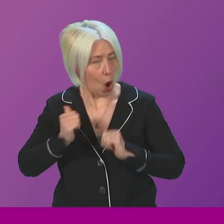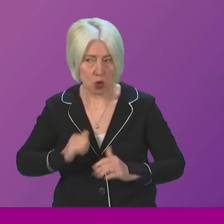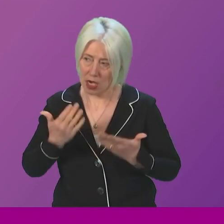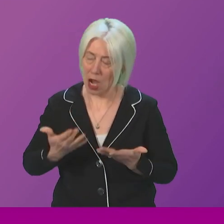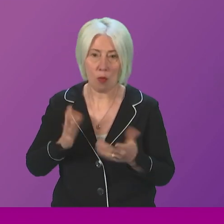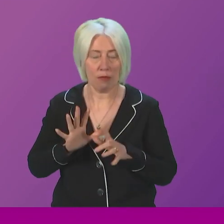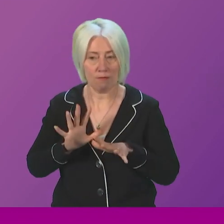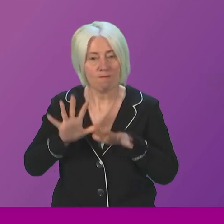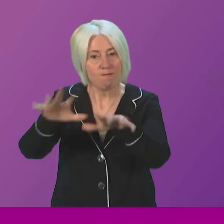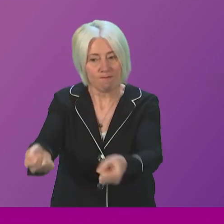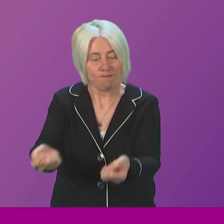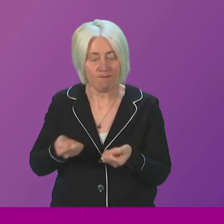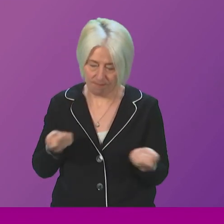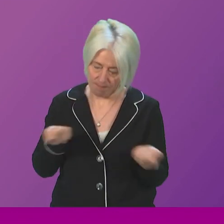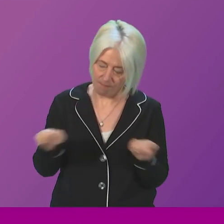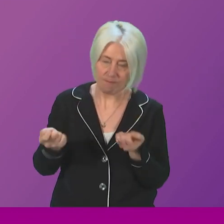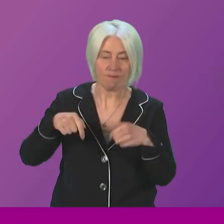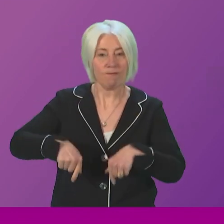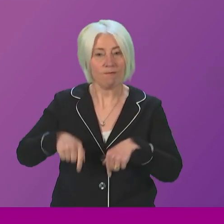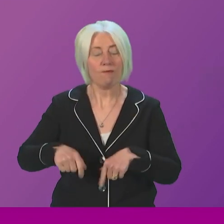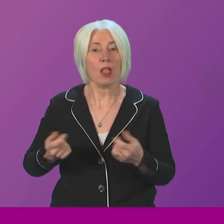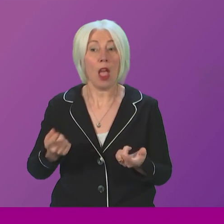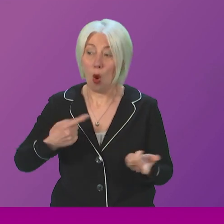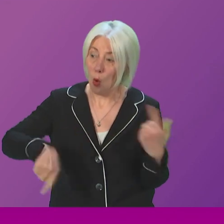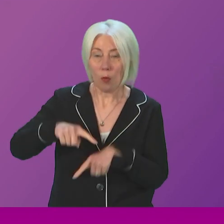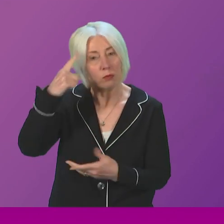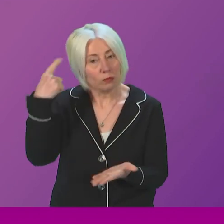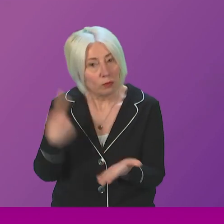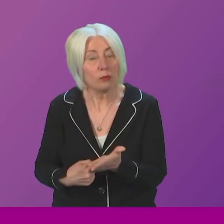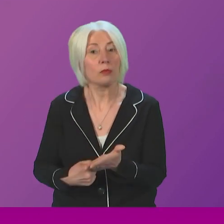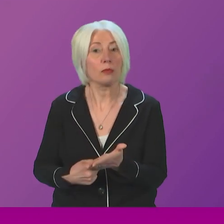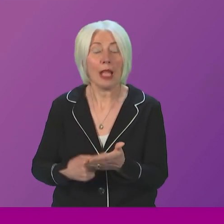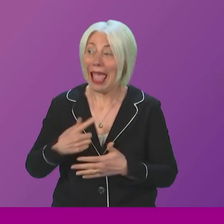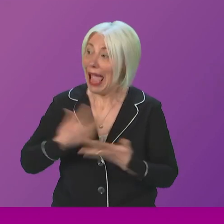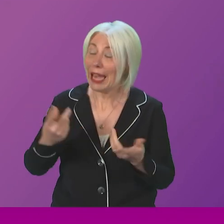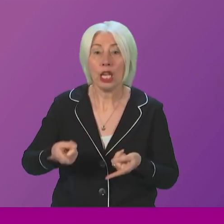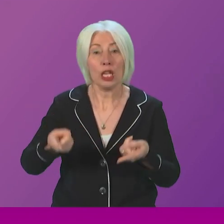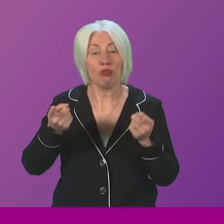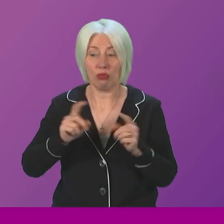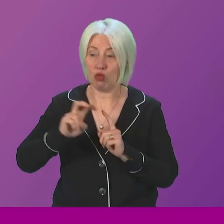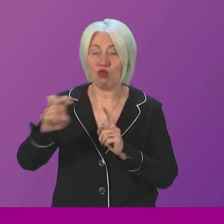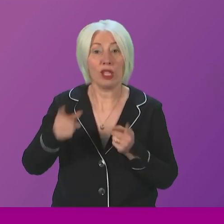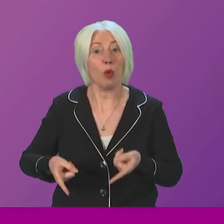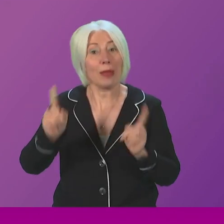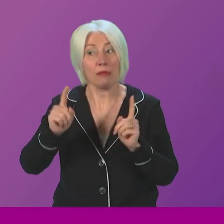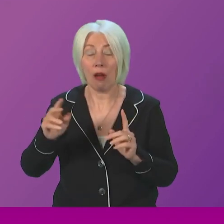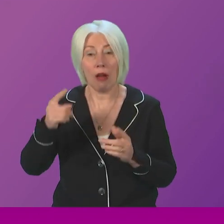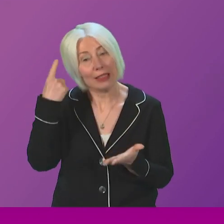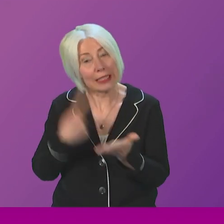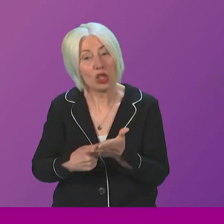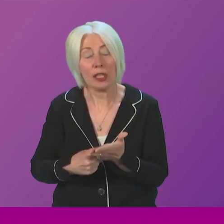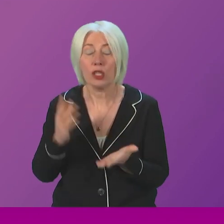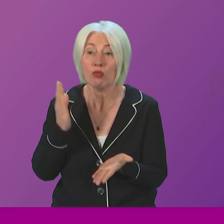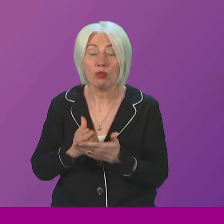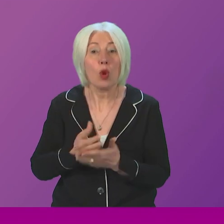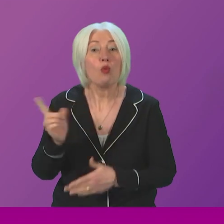ScotRail back into public ownership. And every decision we make, every decision that any transport minister under this government has made has been to